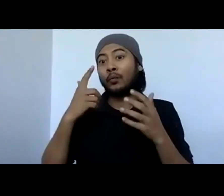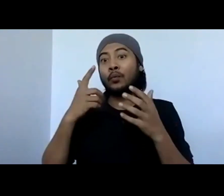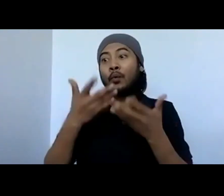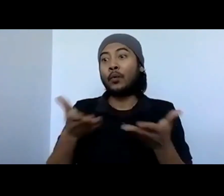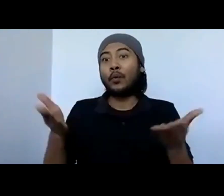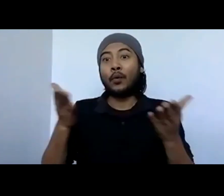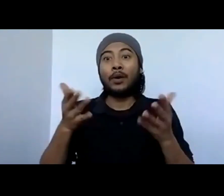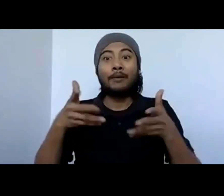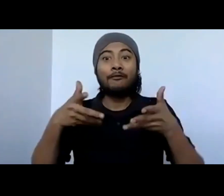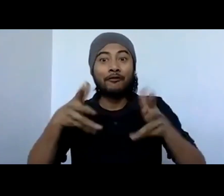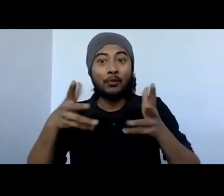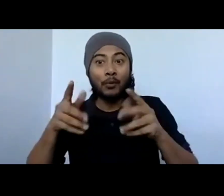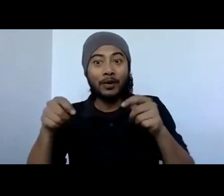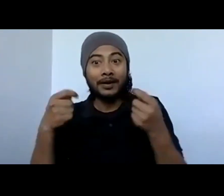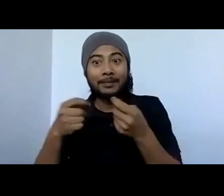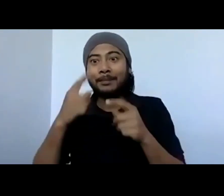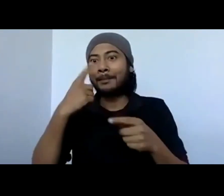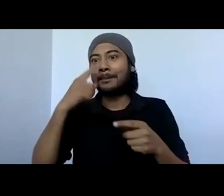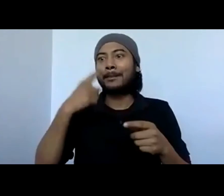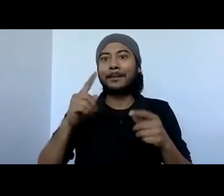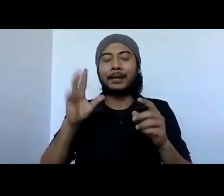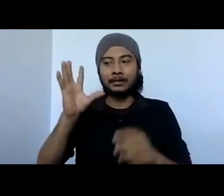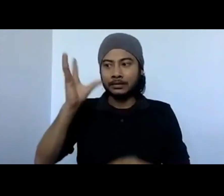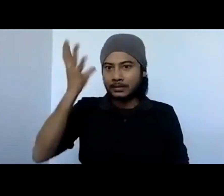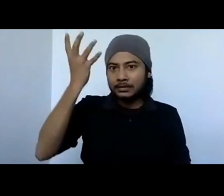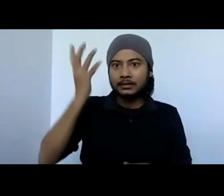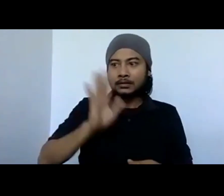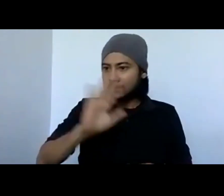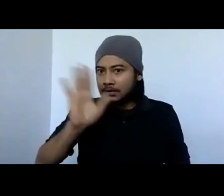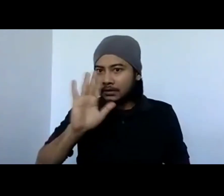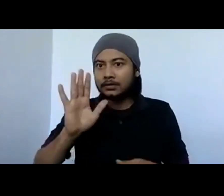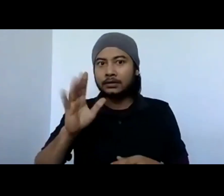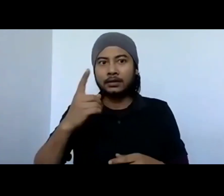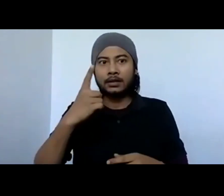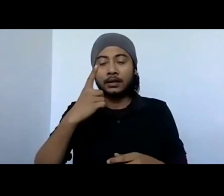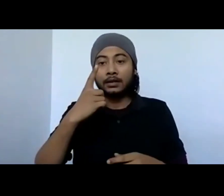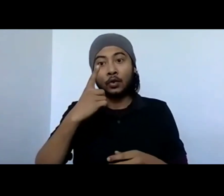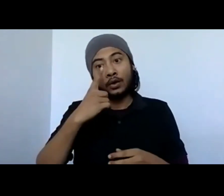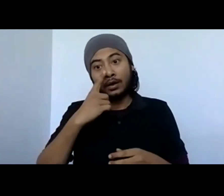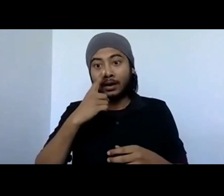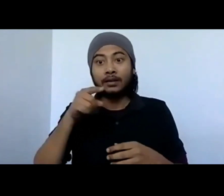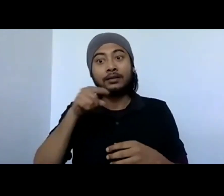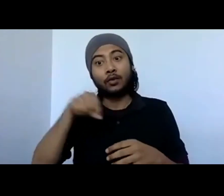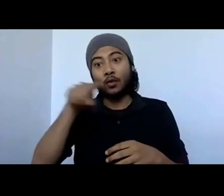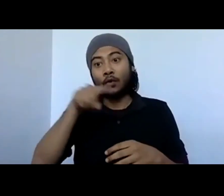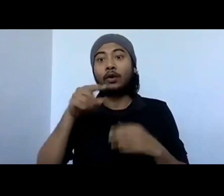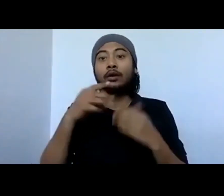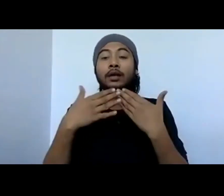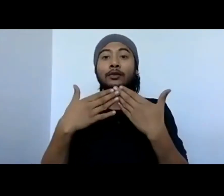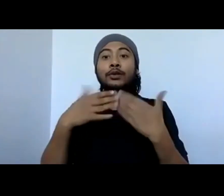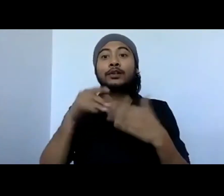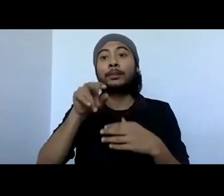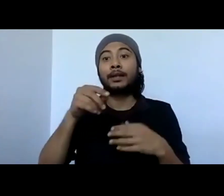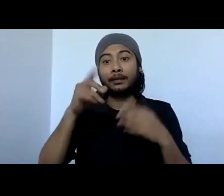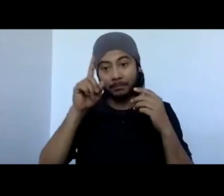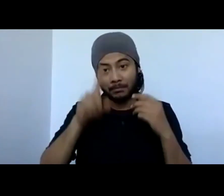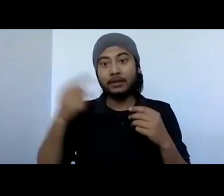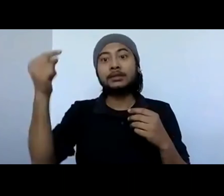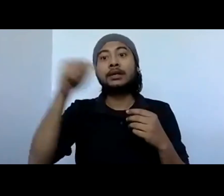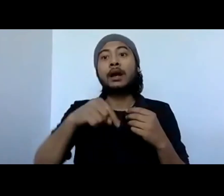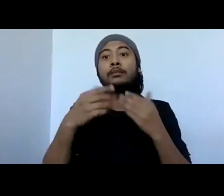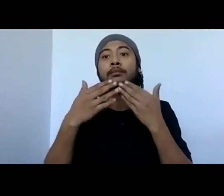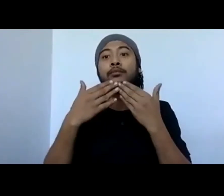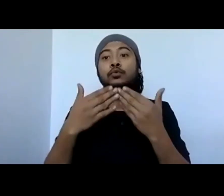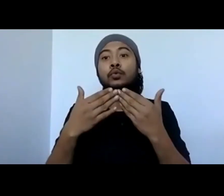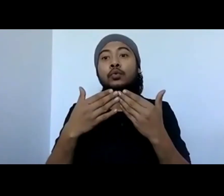Yeah. So girls have to study. They have to come for the evening classes. You have to. So these were some of the challenges, but